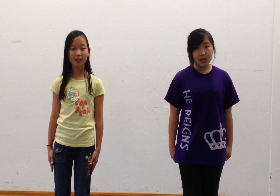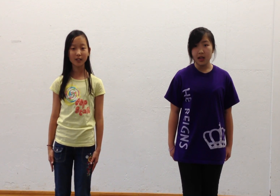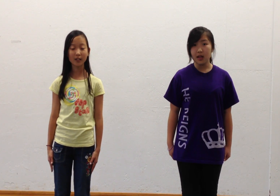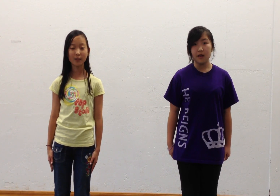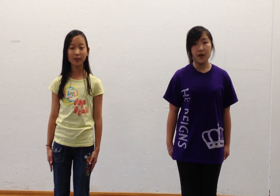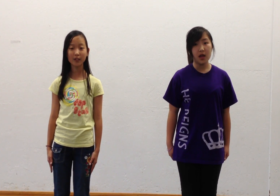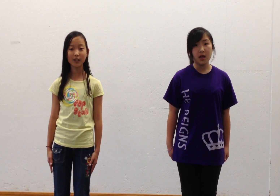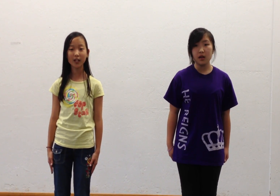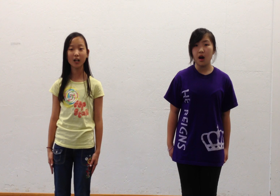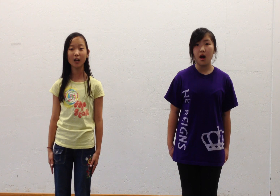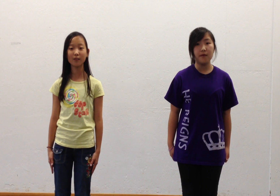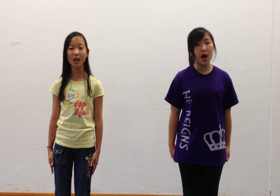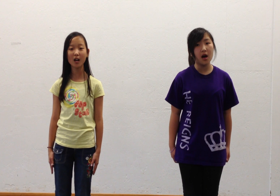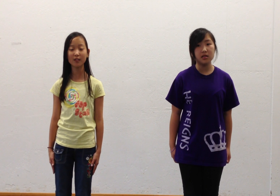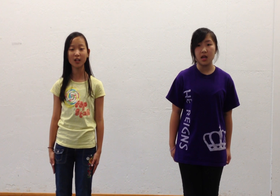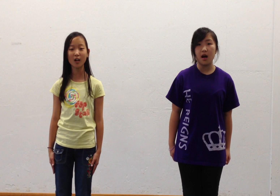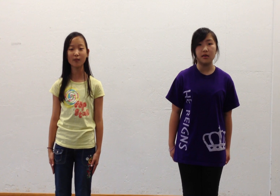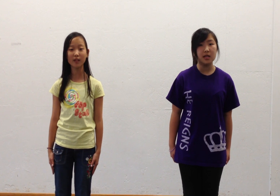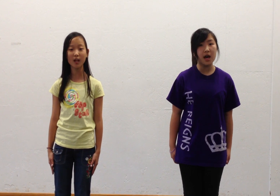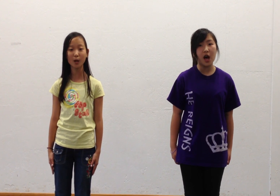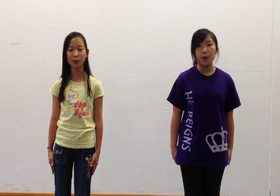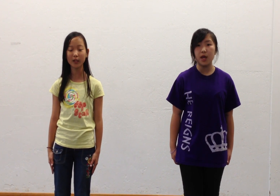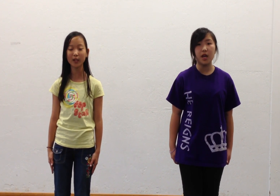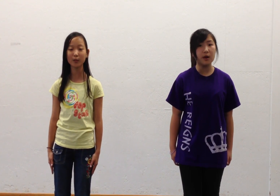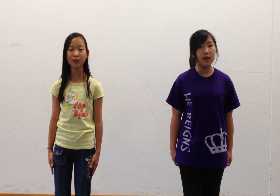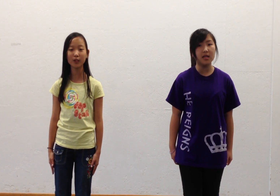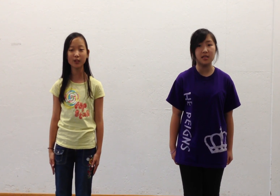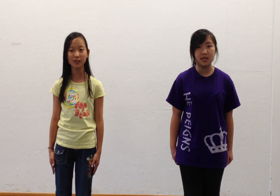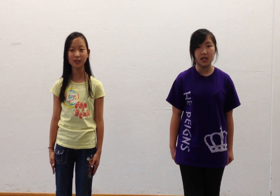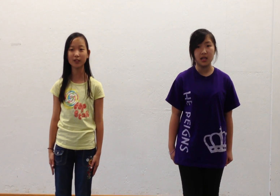giving of ourselves that we receive,